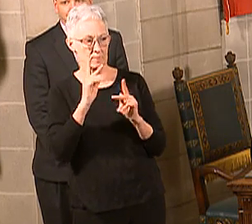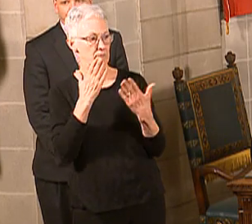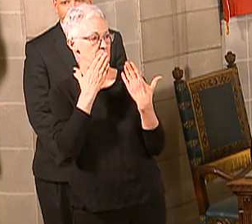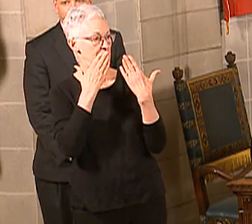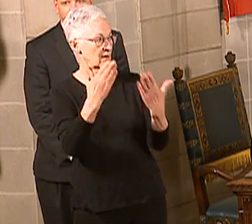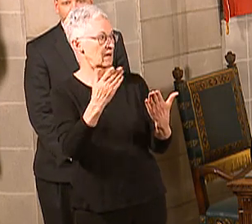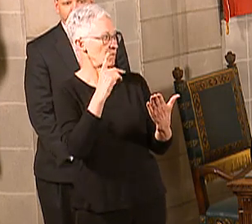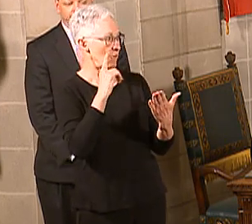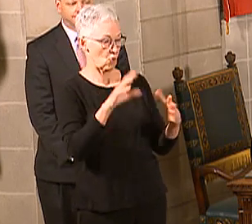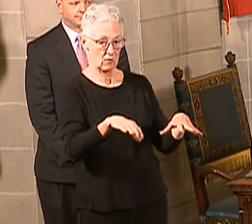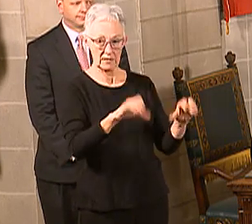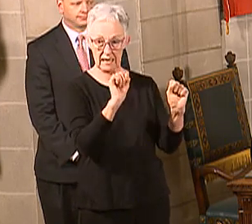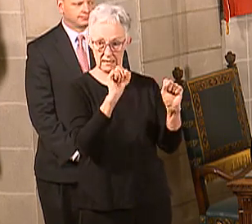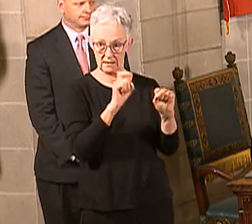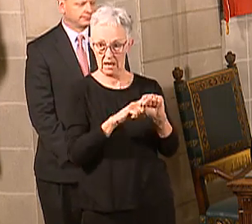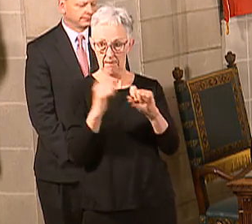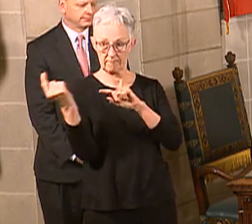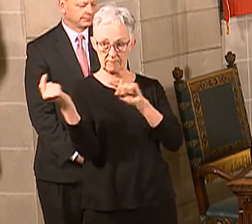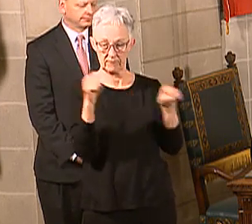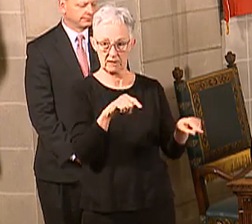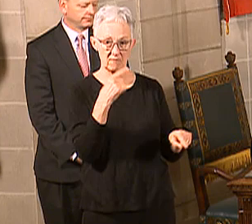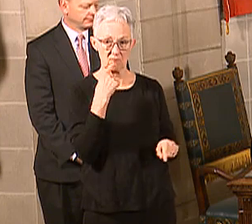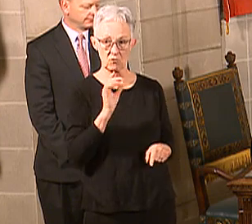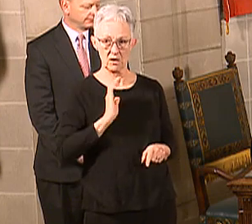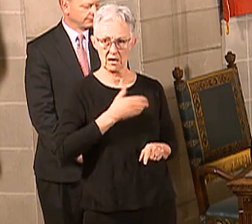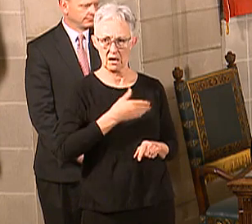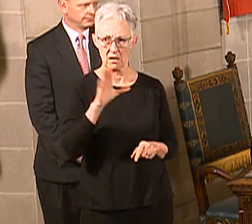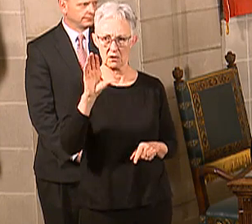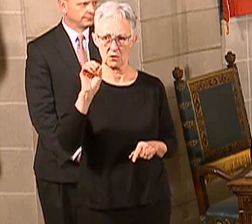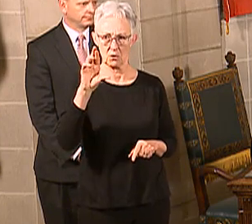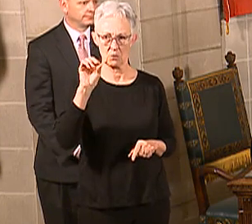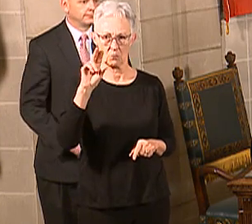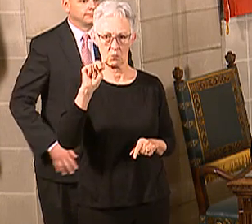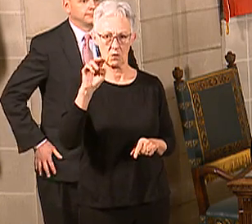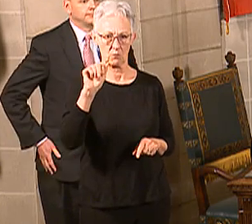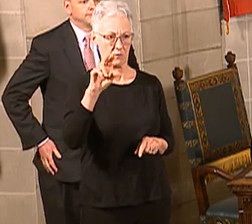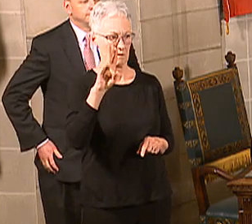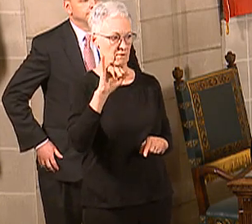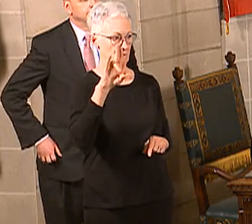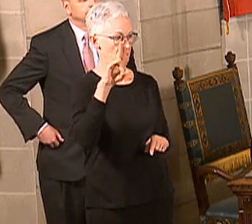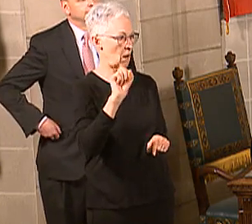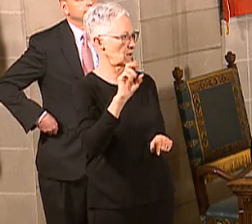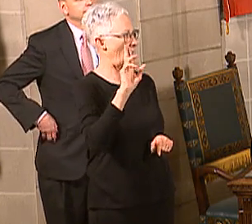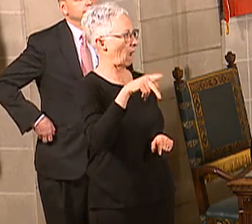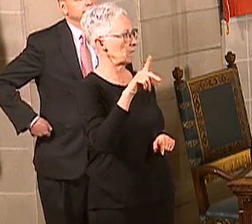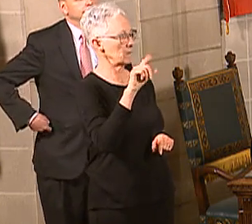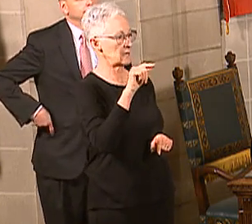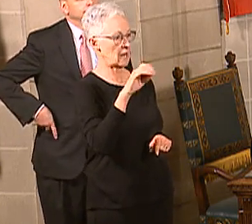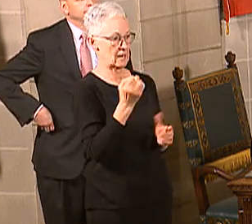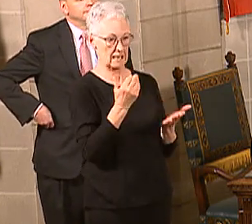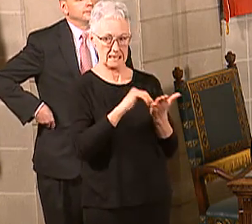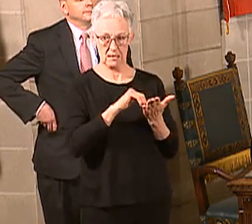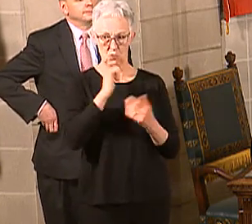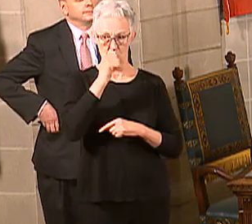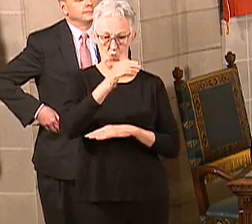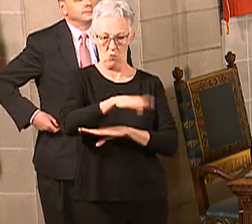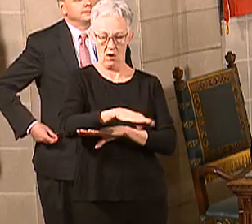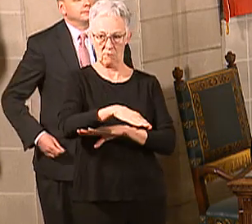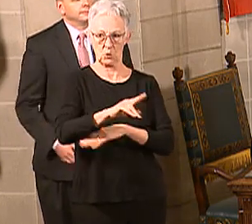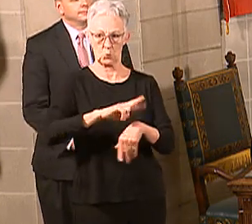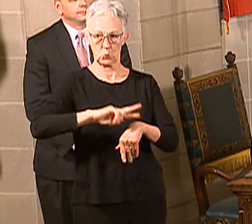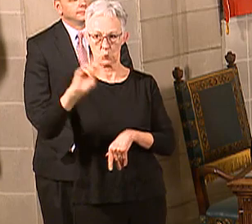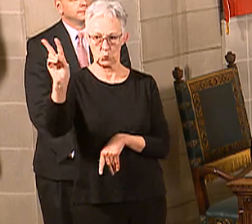I appreciate you all taking the time this afternoon to be here for our coronavirus update. We will come back again tomorrow at 2 o'clock to give you further updates.